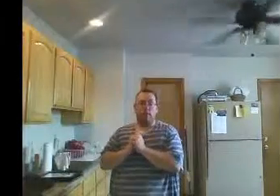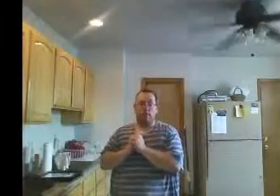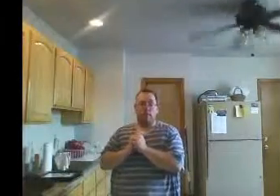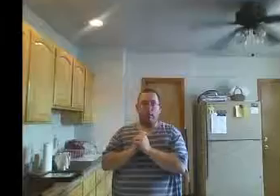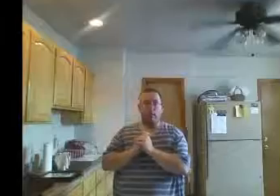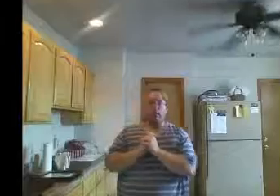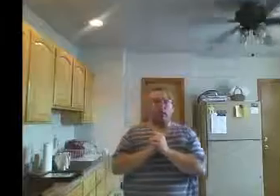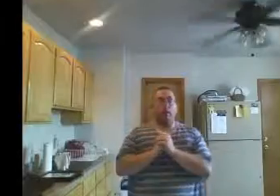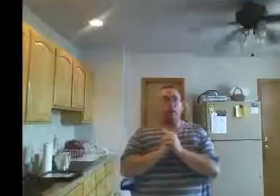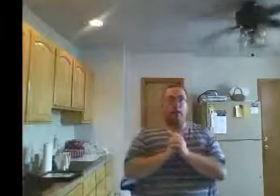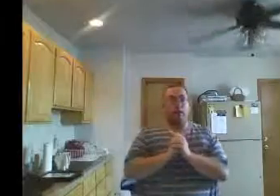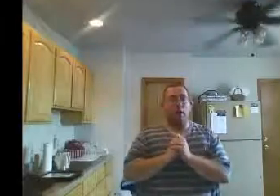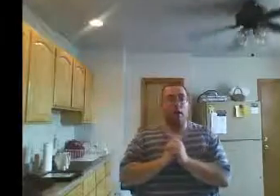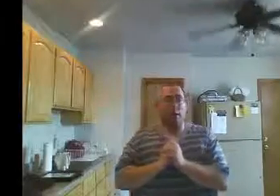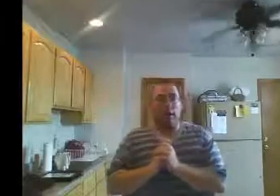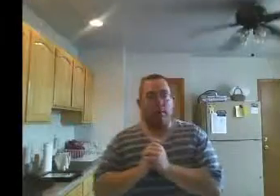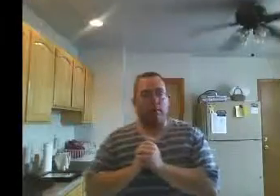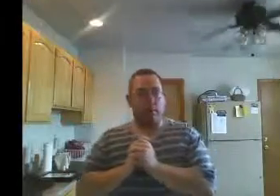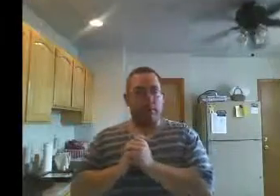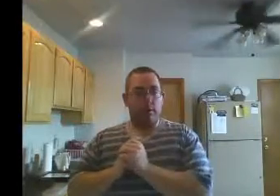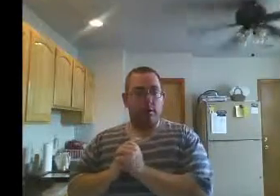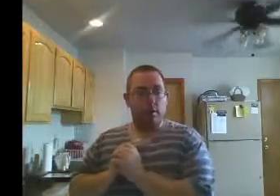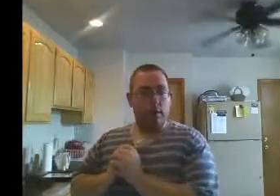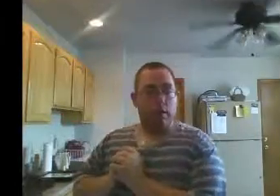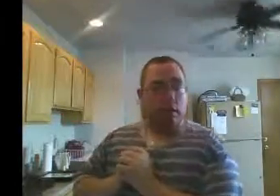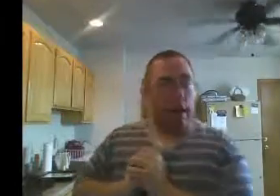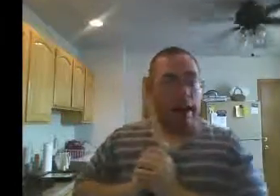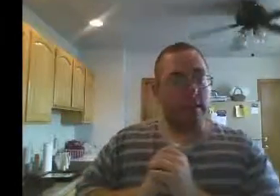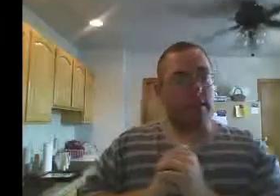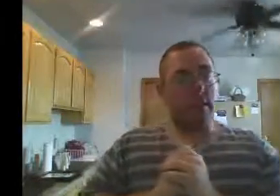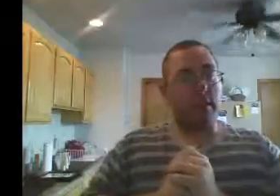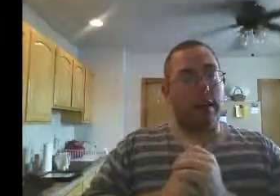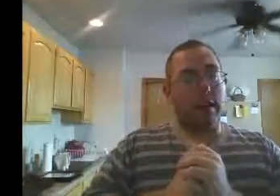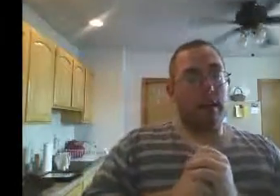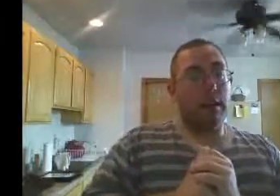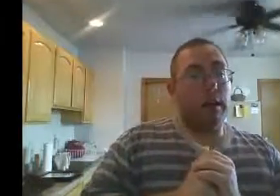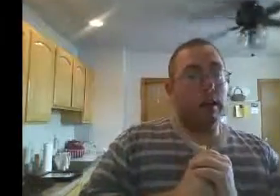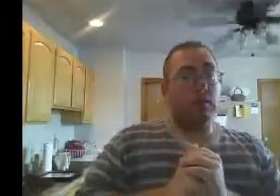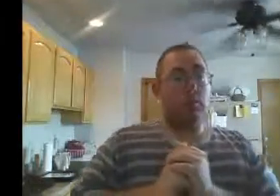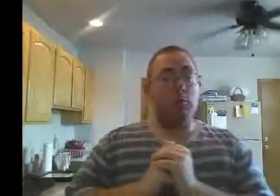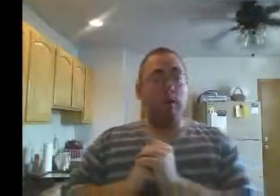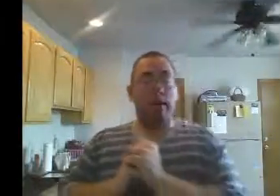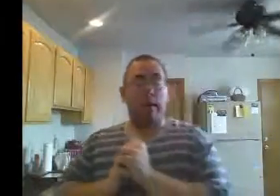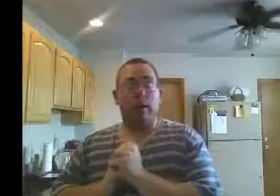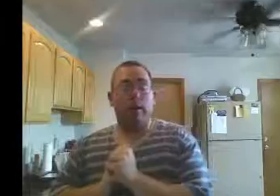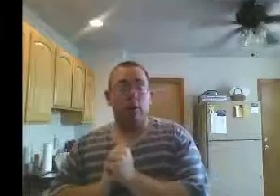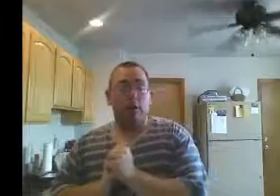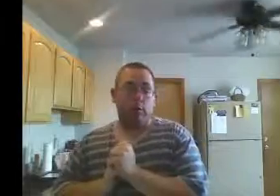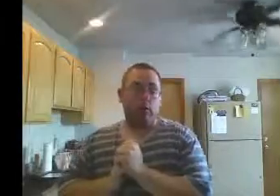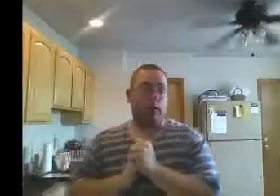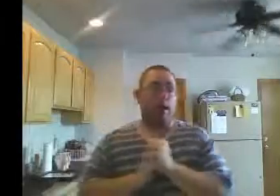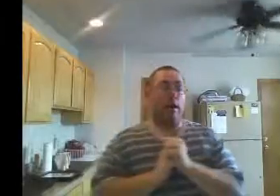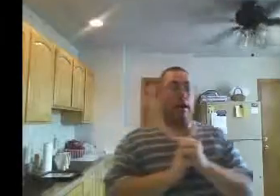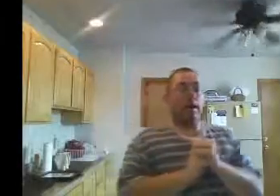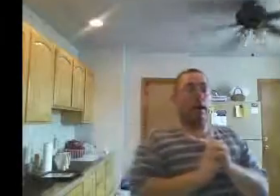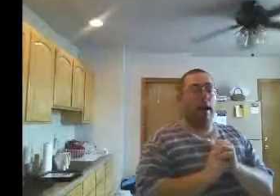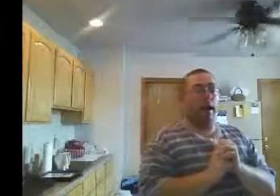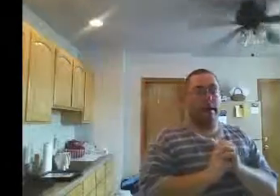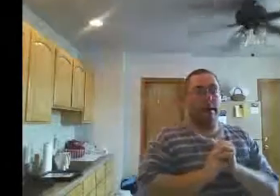has gone for. Remember, at SummerSlam, this will be your ending